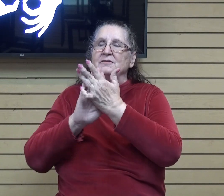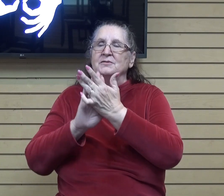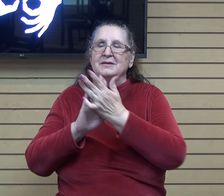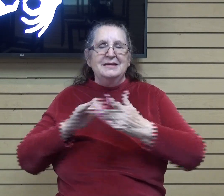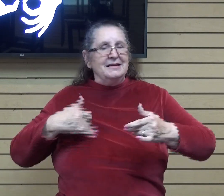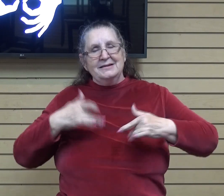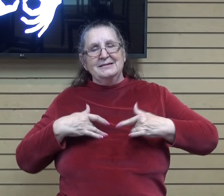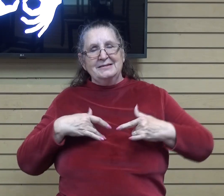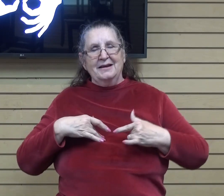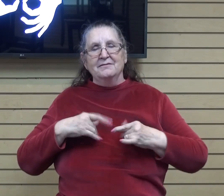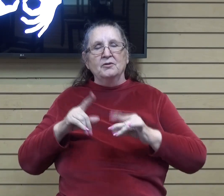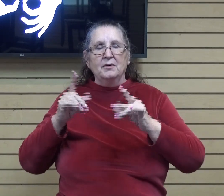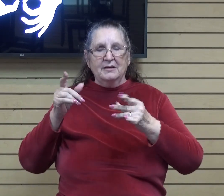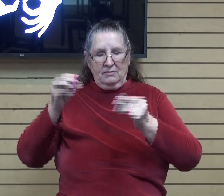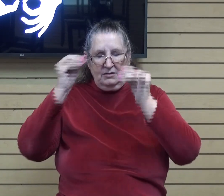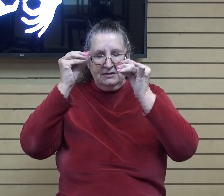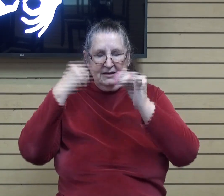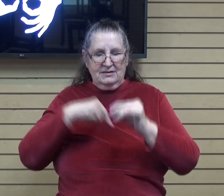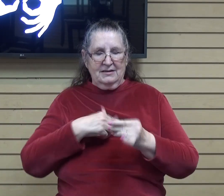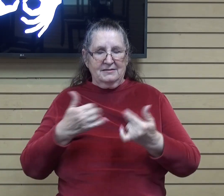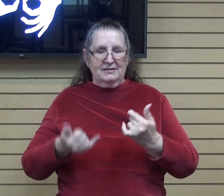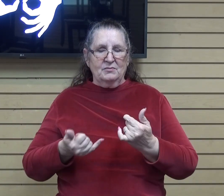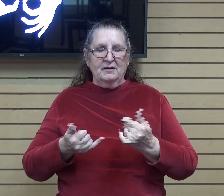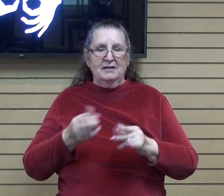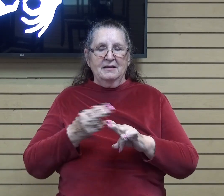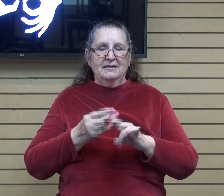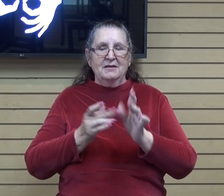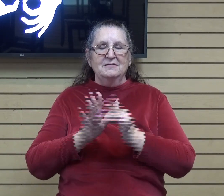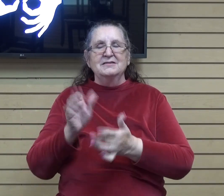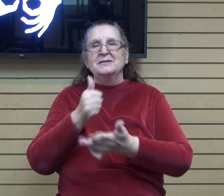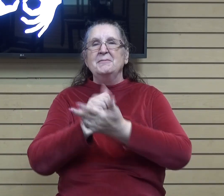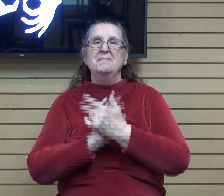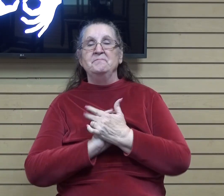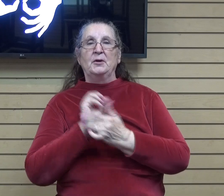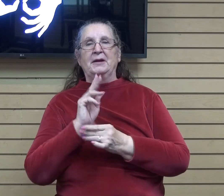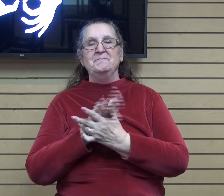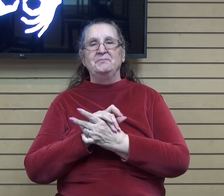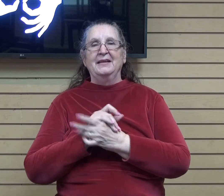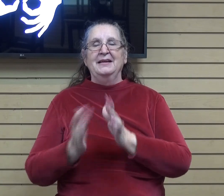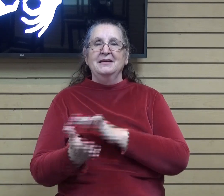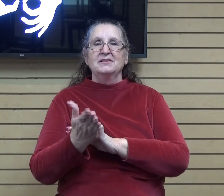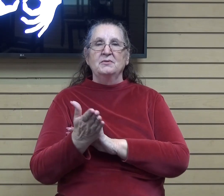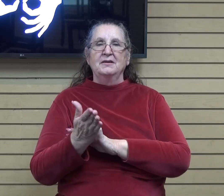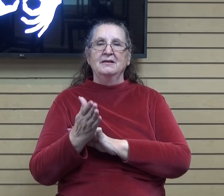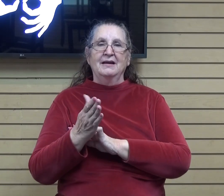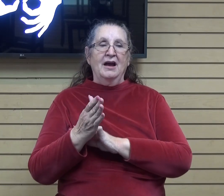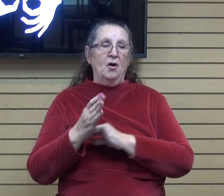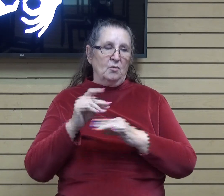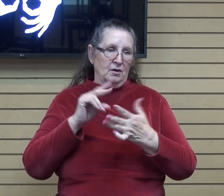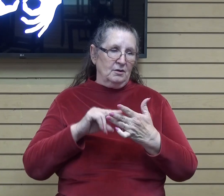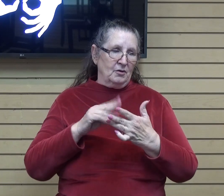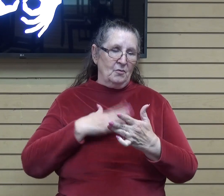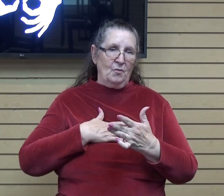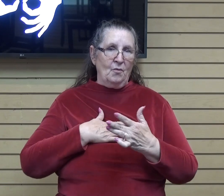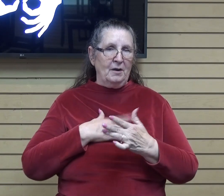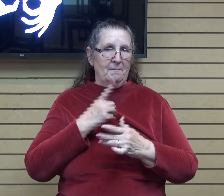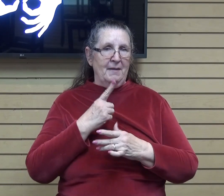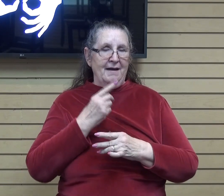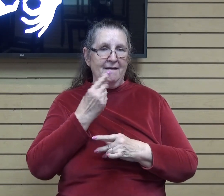have to teach us this morning. In Jesus' name, amen. All right, this morning we're going to look, like I said, at one of my favorite texts in the New